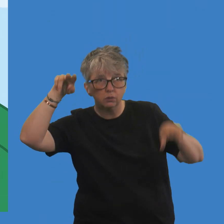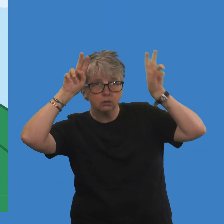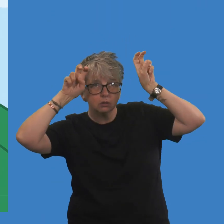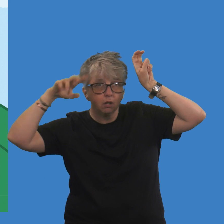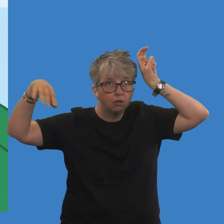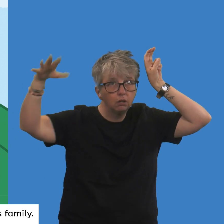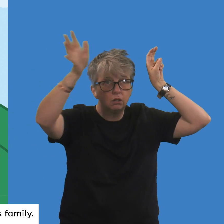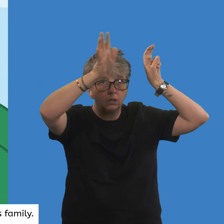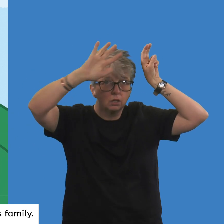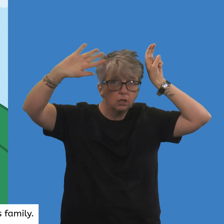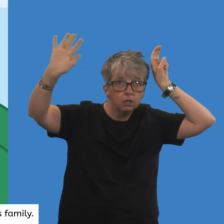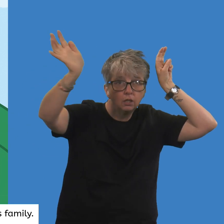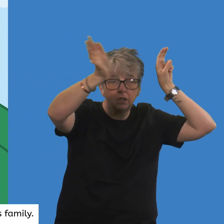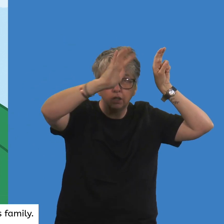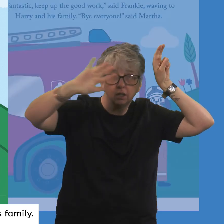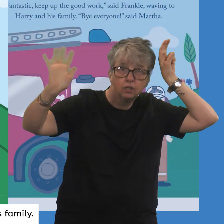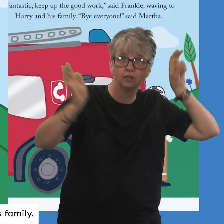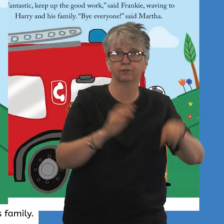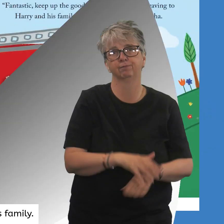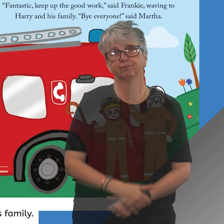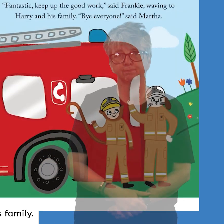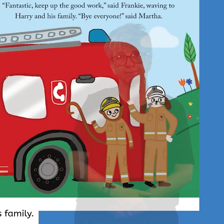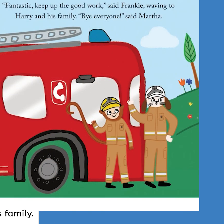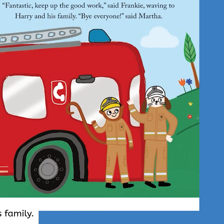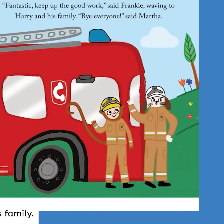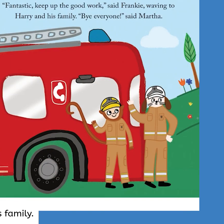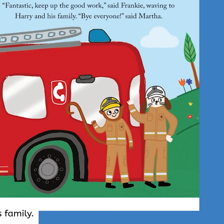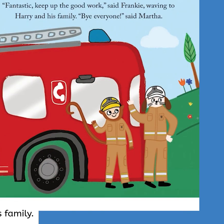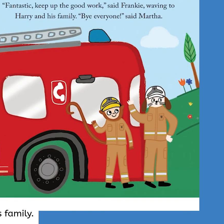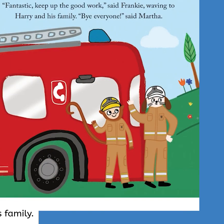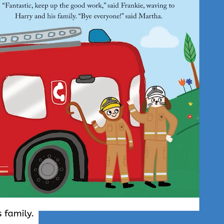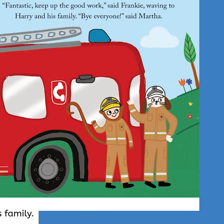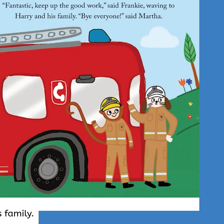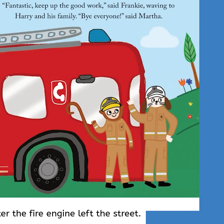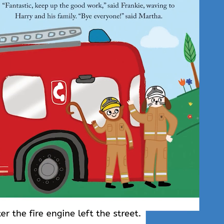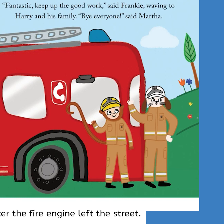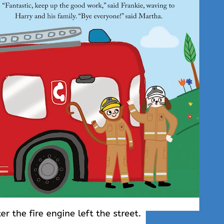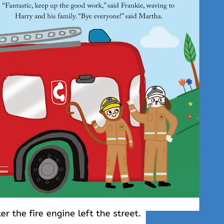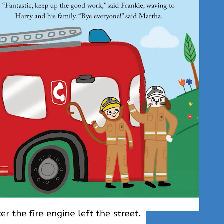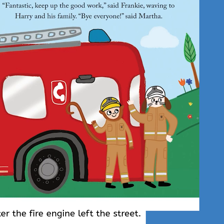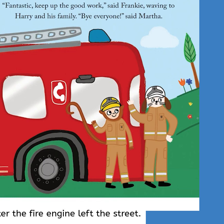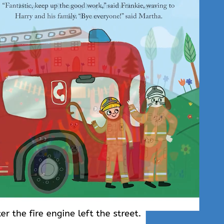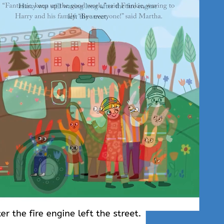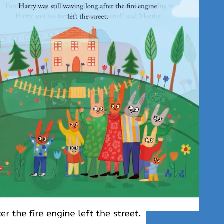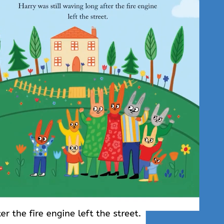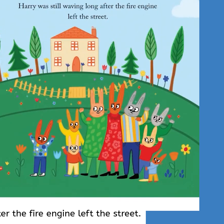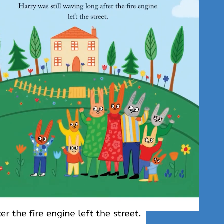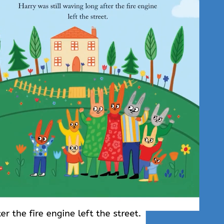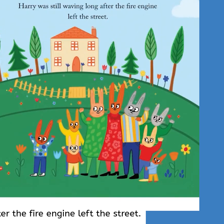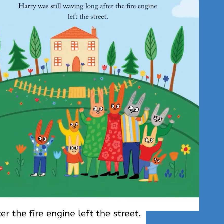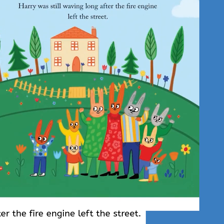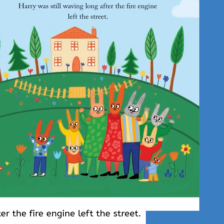Fantastic. Keep up the good work, said Frankie, waving to Harry and his family. Bye everyone, said Martha.